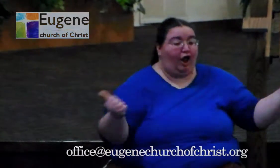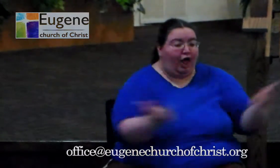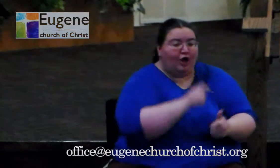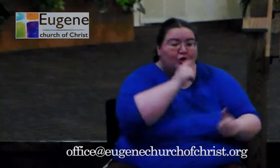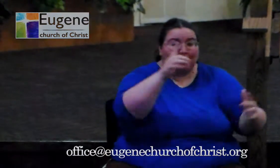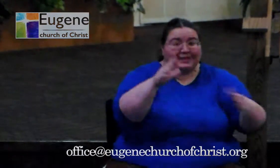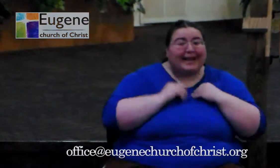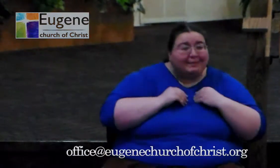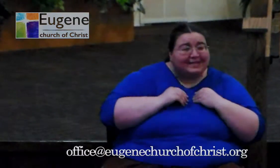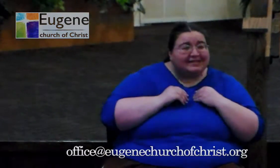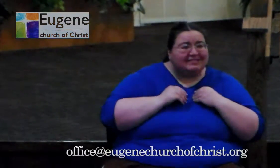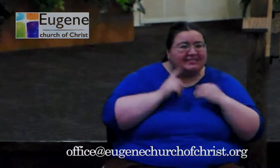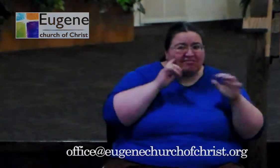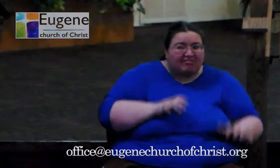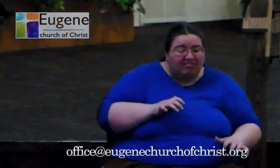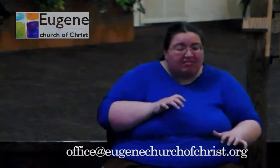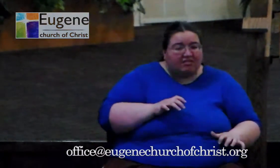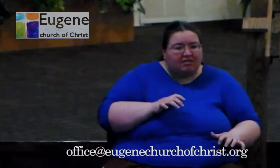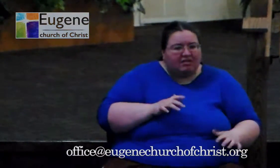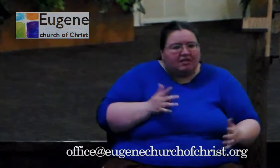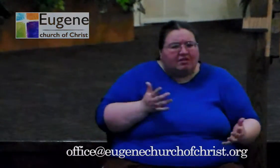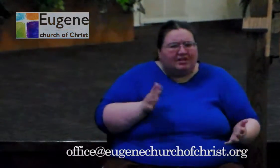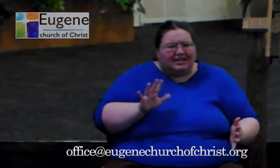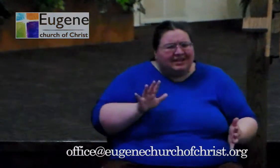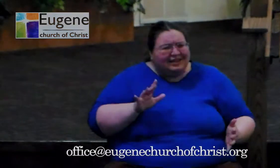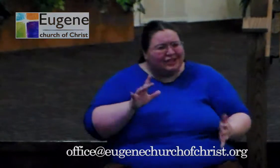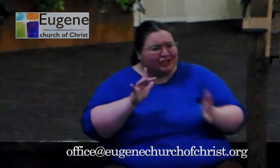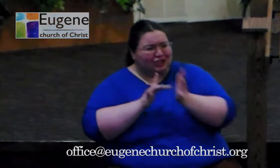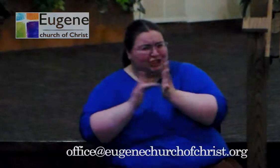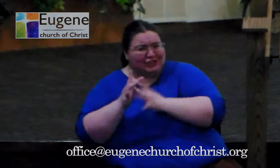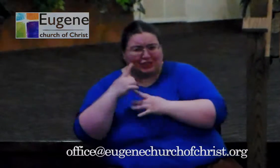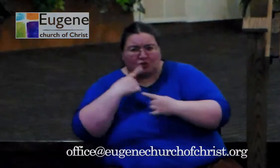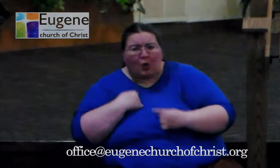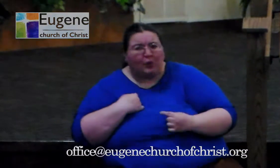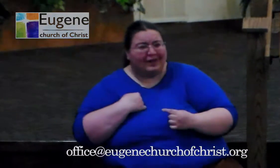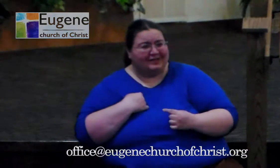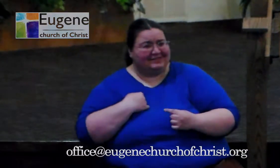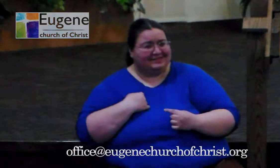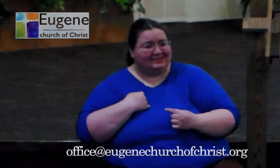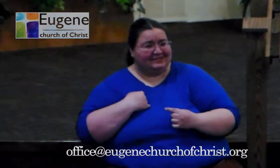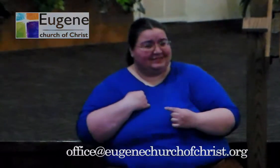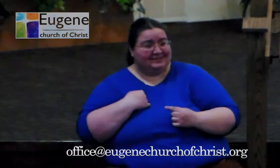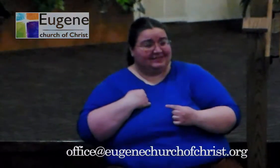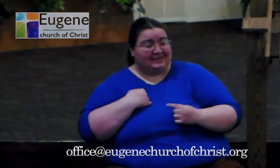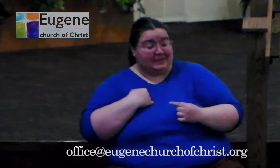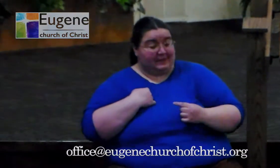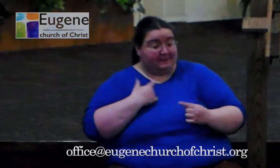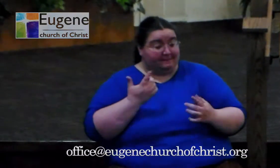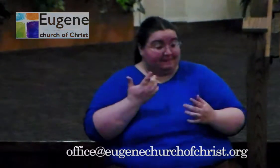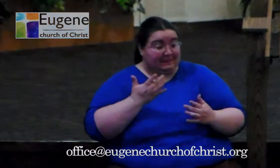Jesus told us that. He told us that even some of the ones who do accept it right off, it's not going to take root.